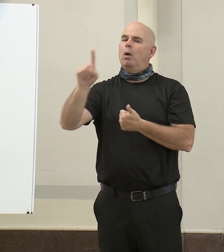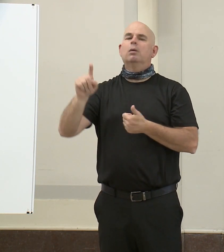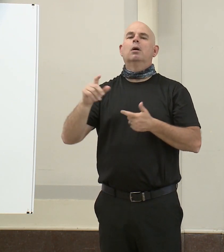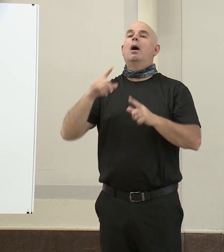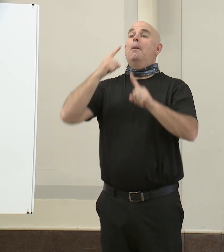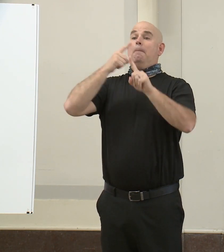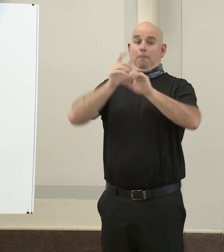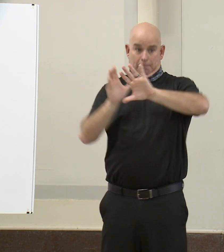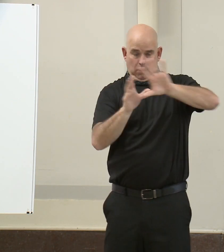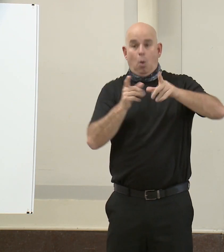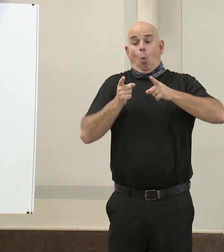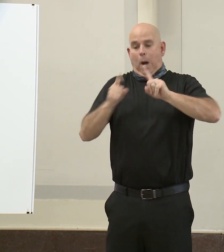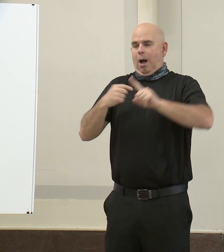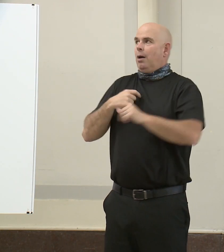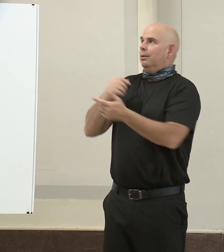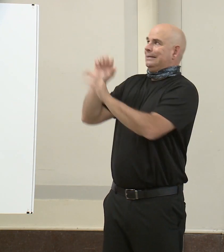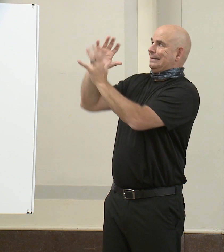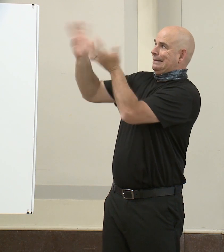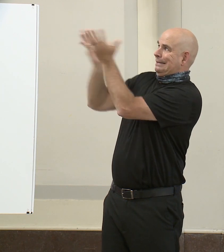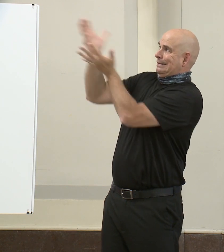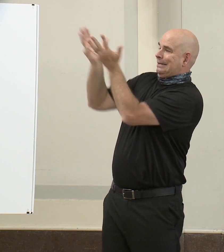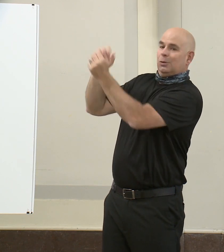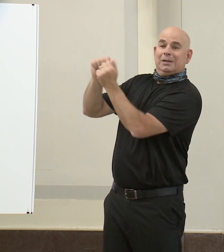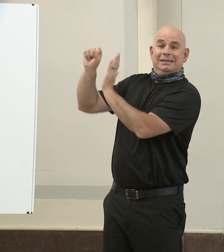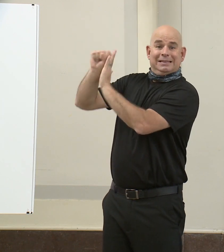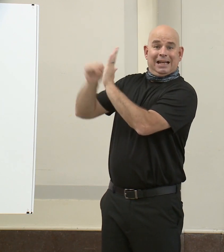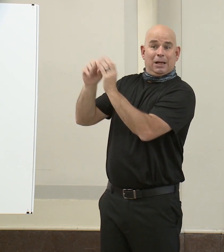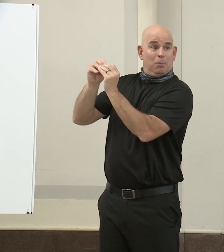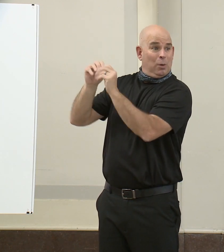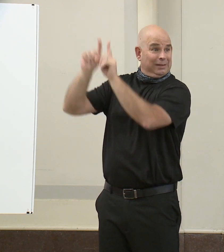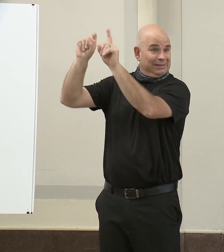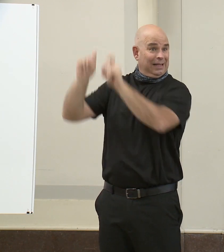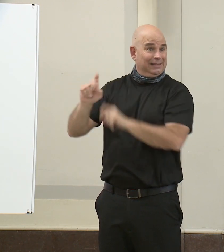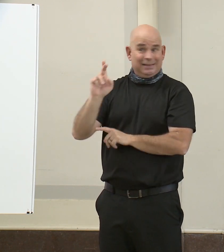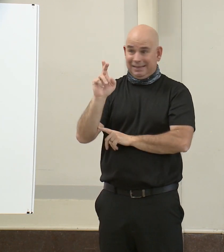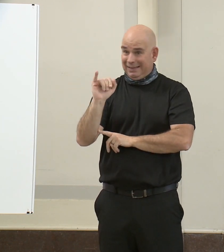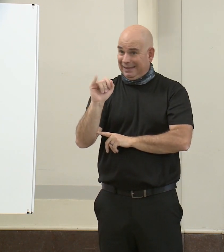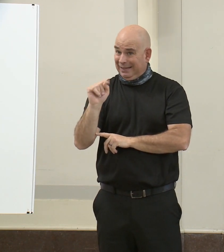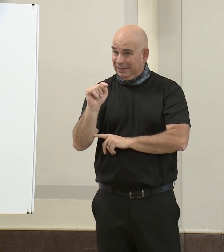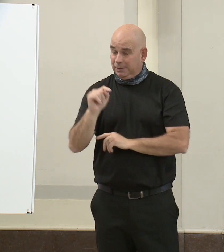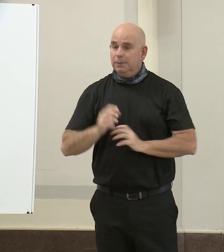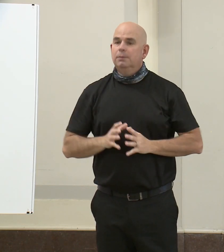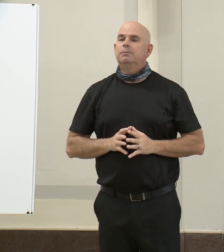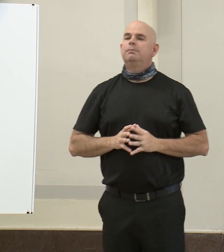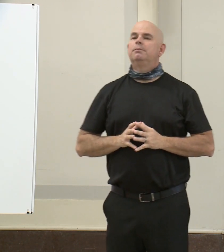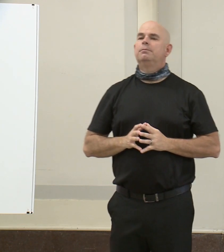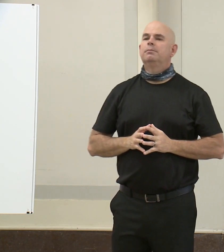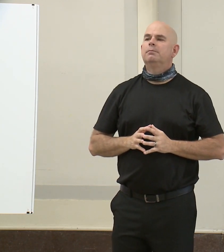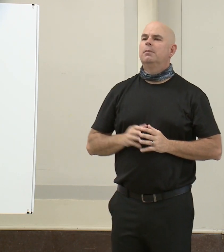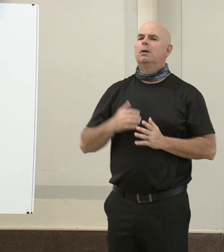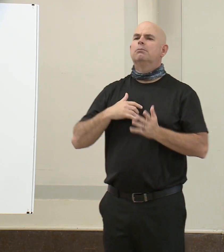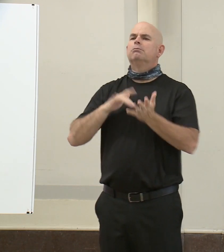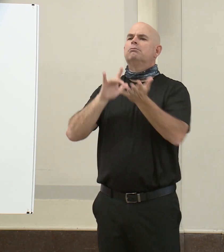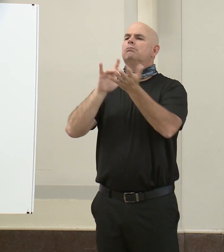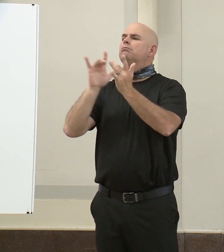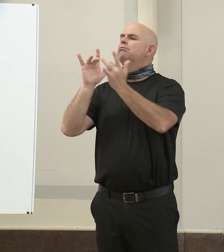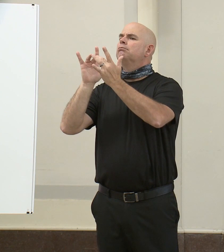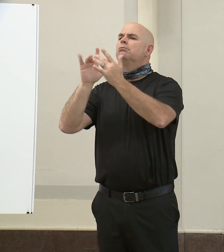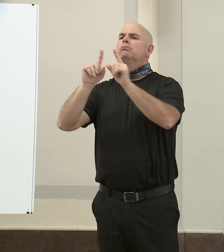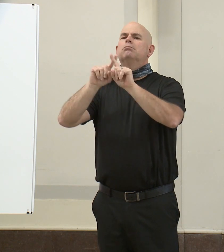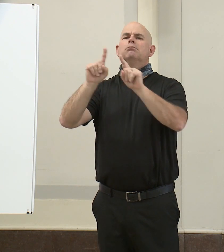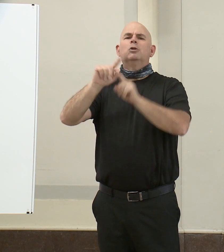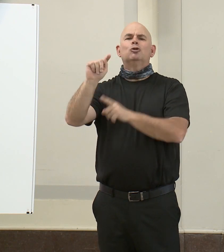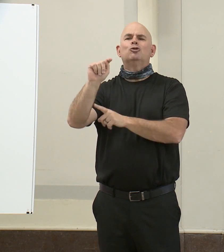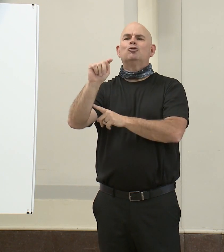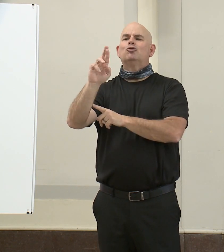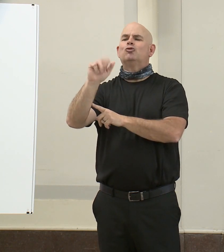to consider lifting Baltimore City's stay-at-home order, our contact tracing efforts need to see full participation from Baltimore City residents. If you